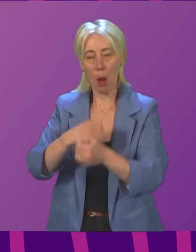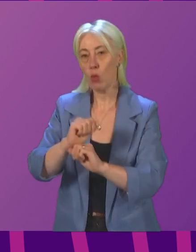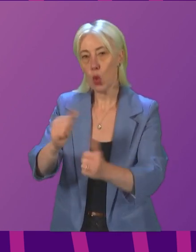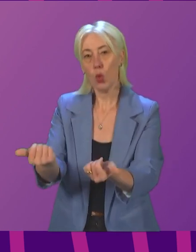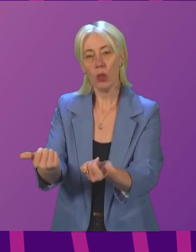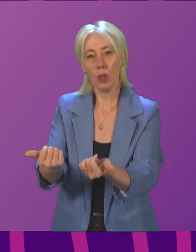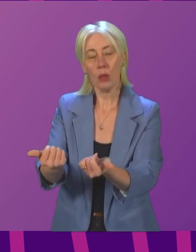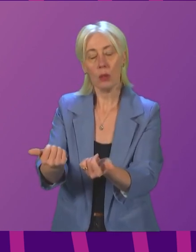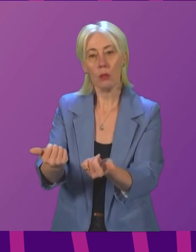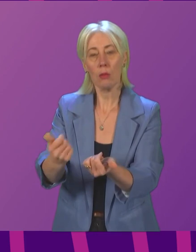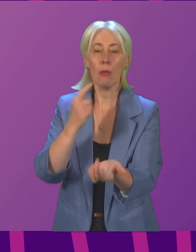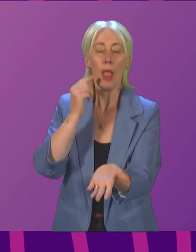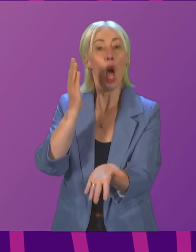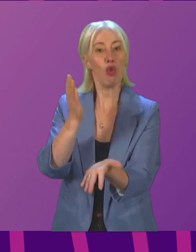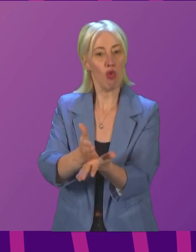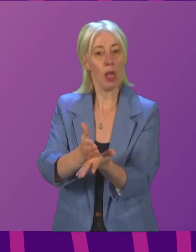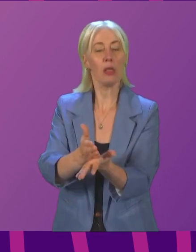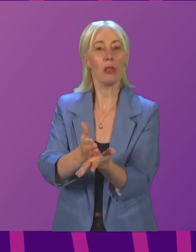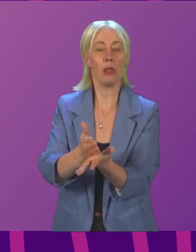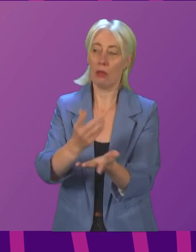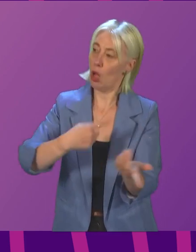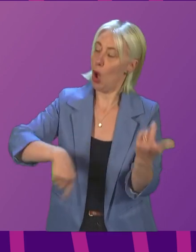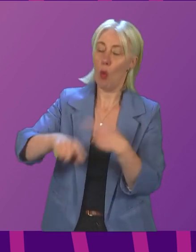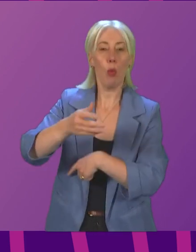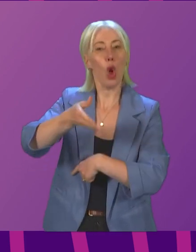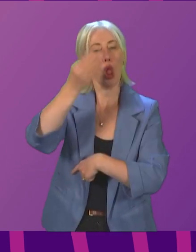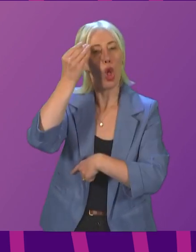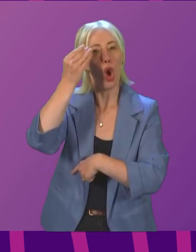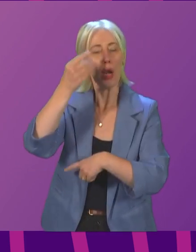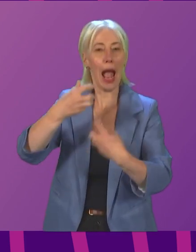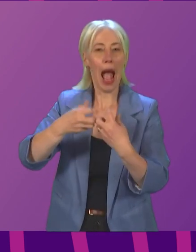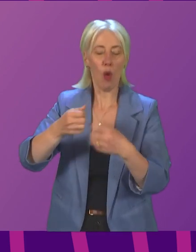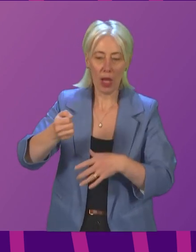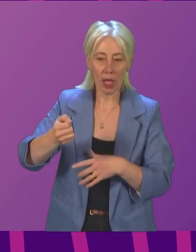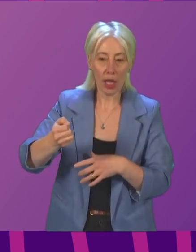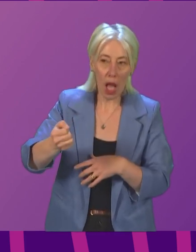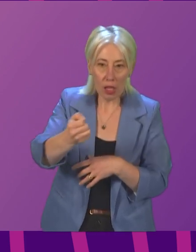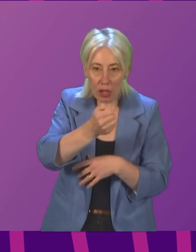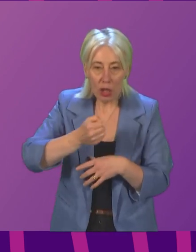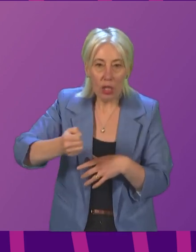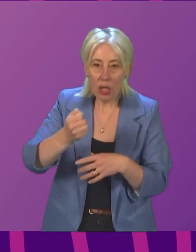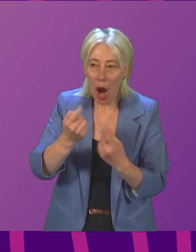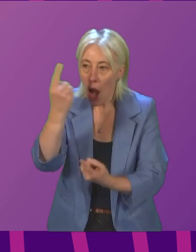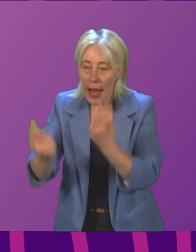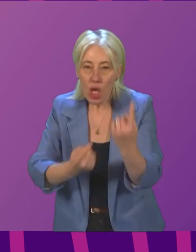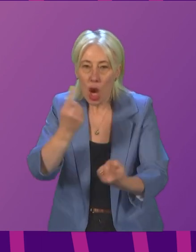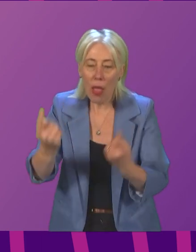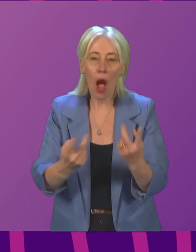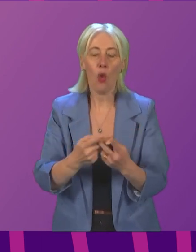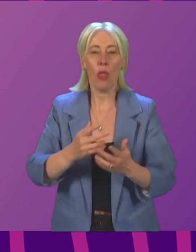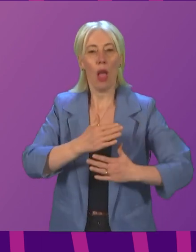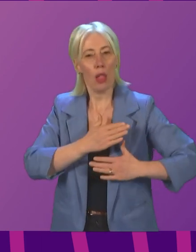I trust that we will continue to learn how best to stir one another up to love